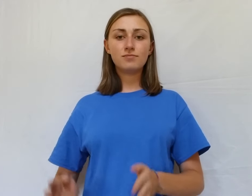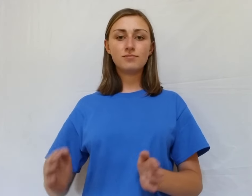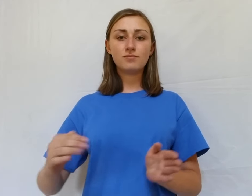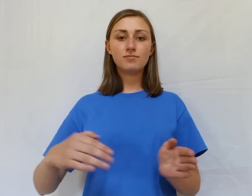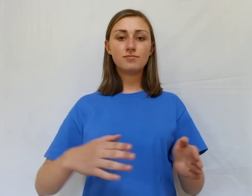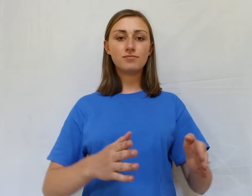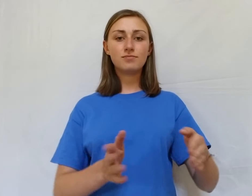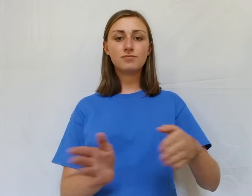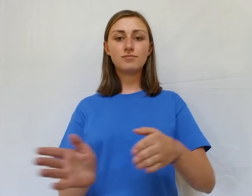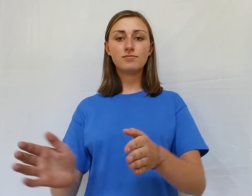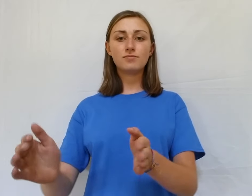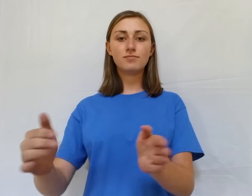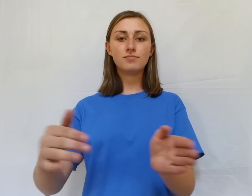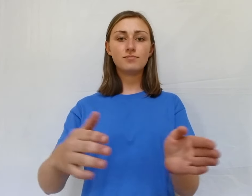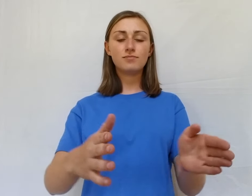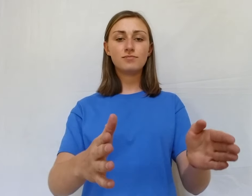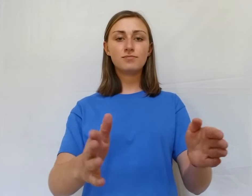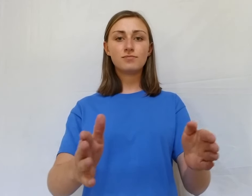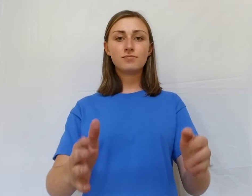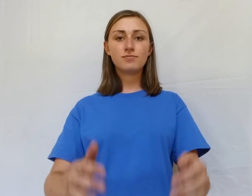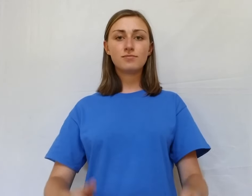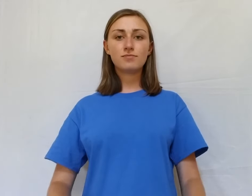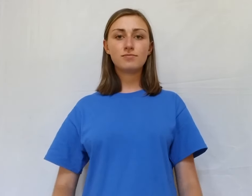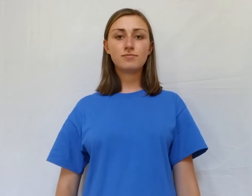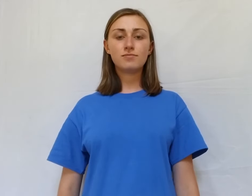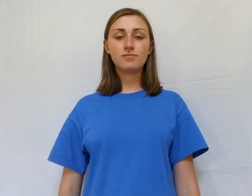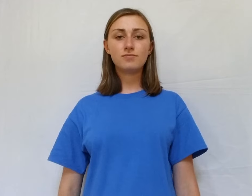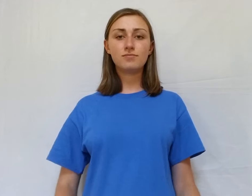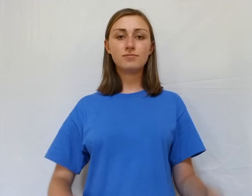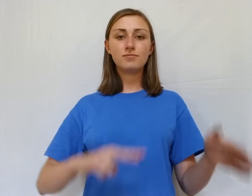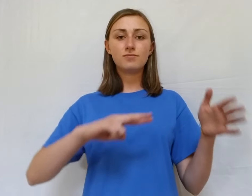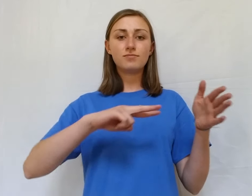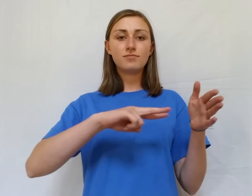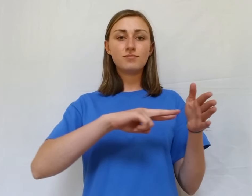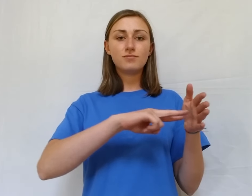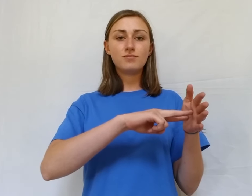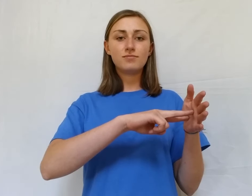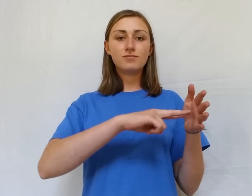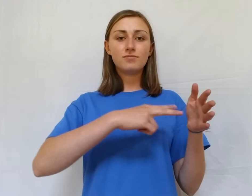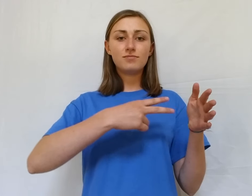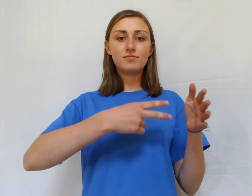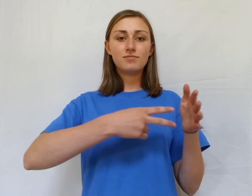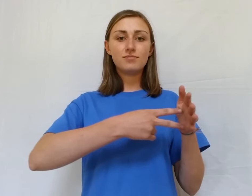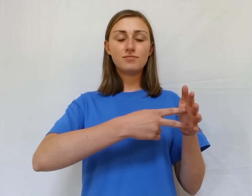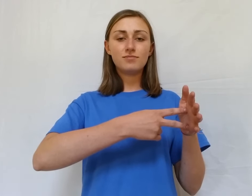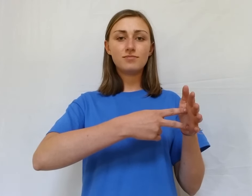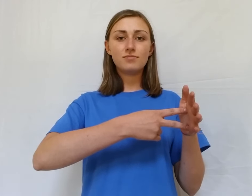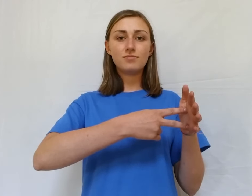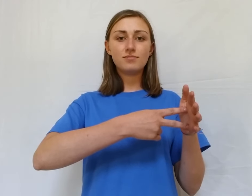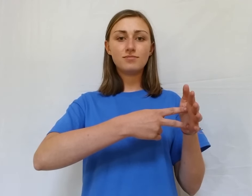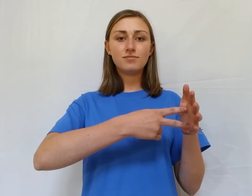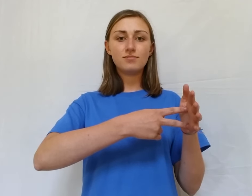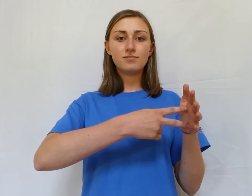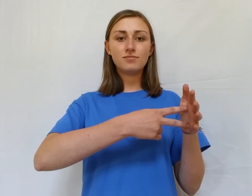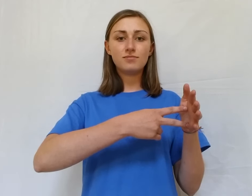the way Way I've been meaning I've Let's do meaning again